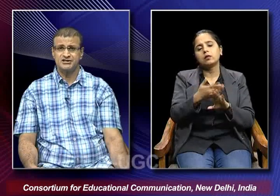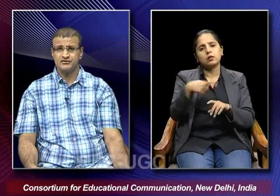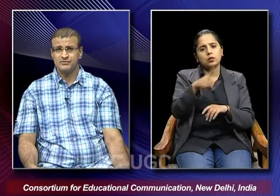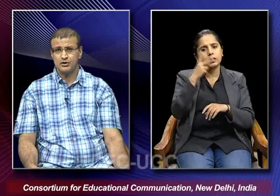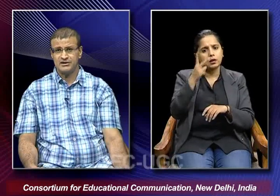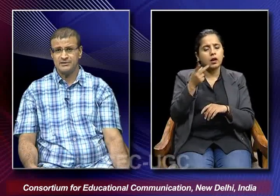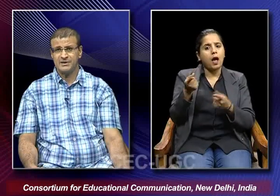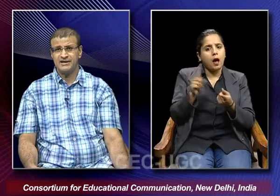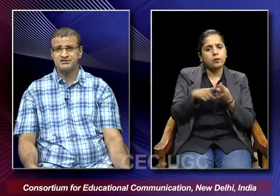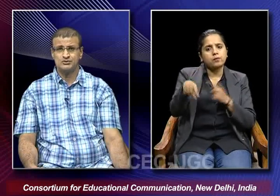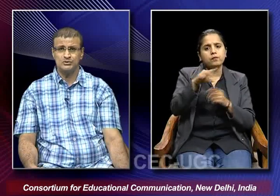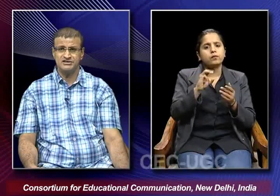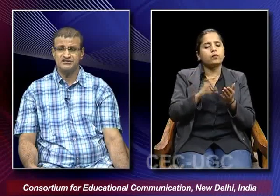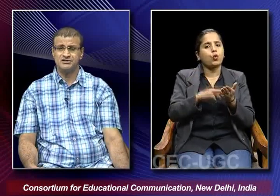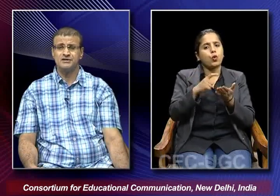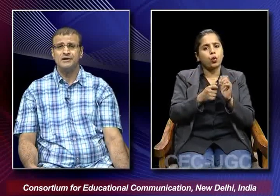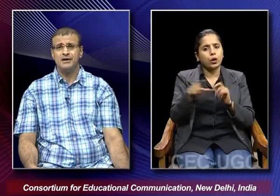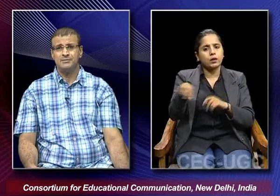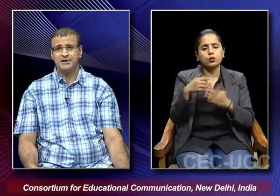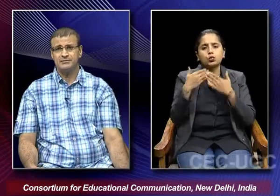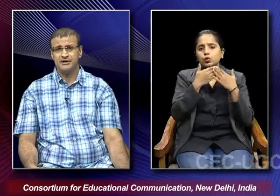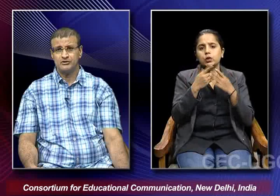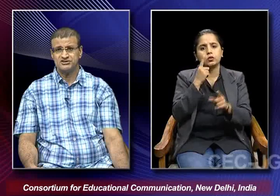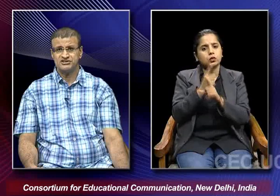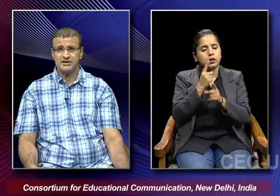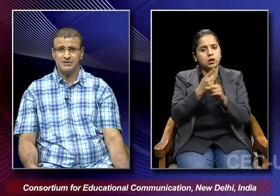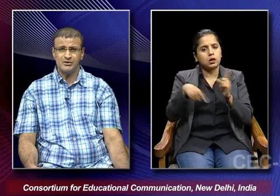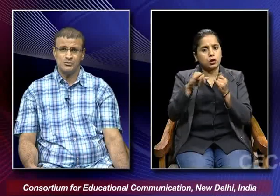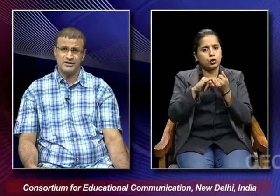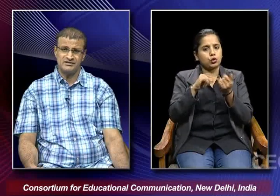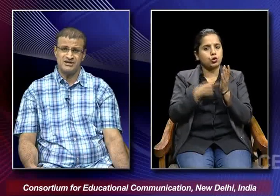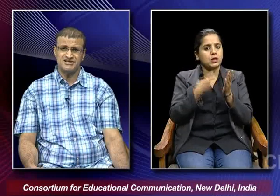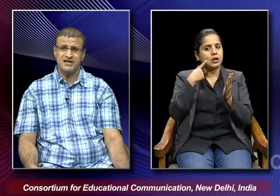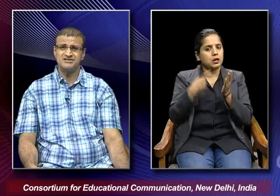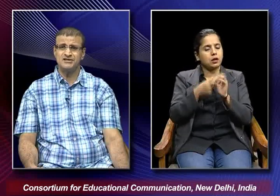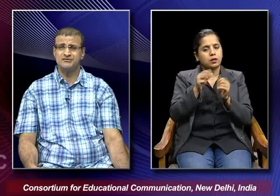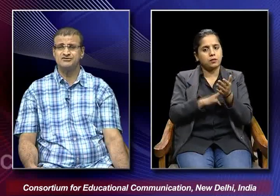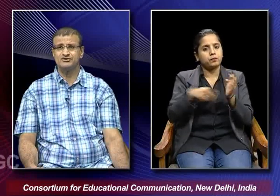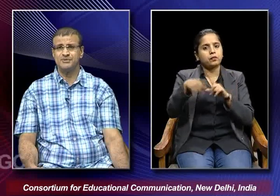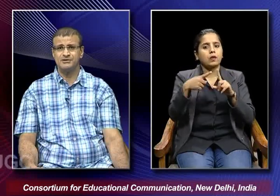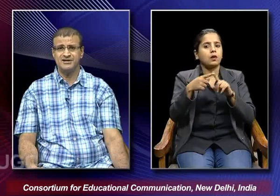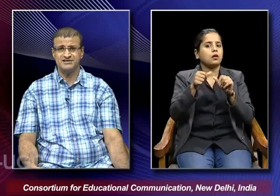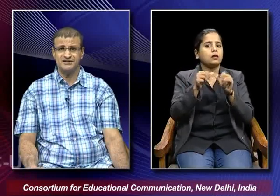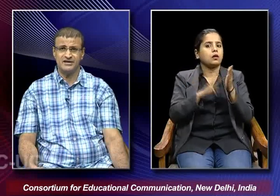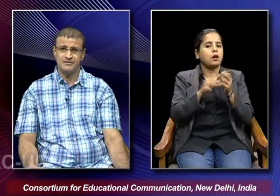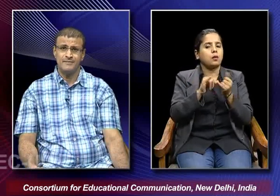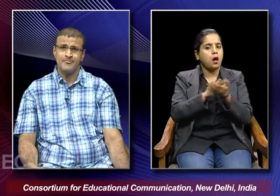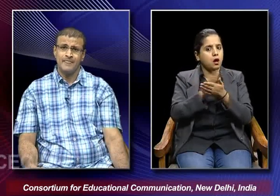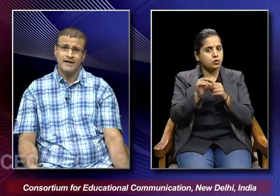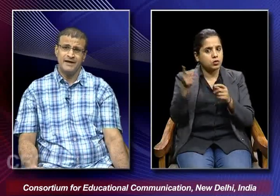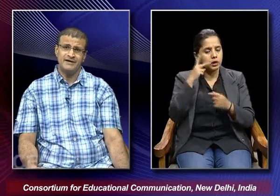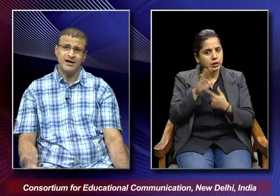the case of a morally upright school teacher played by dr shiram lagu and a tamasha dancer which was played by sandha